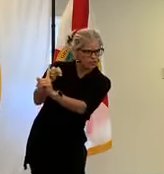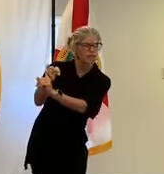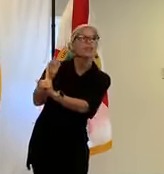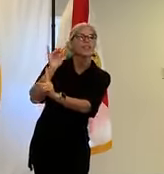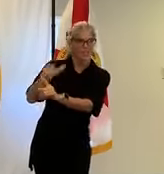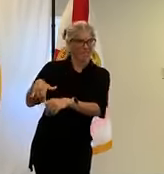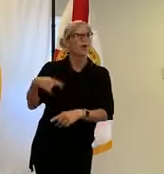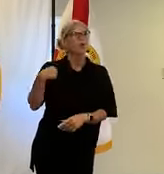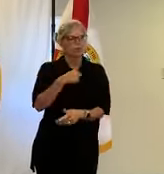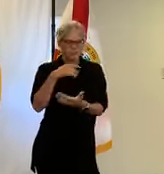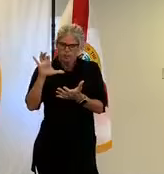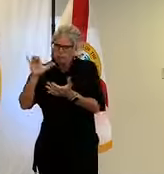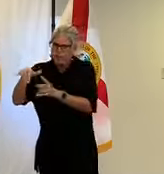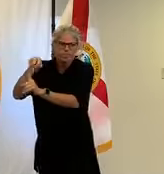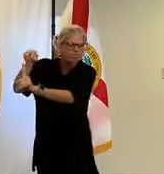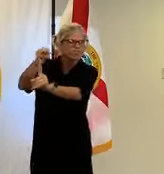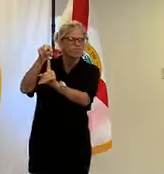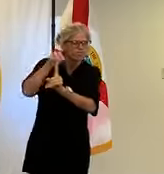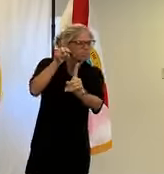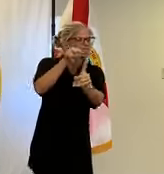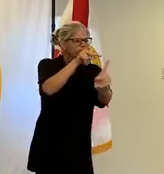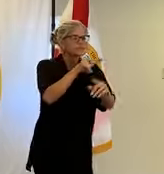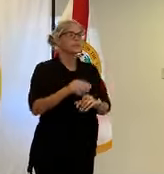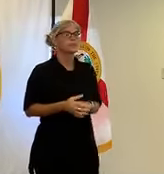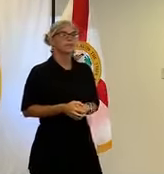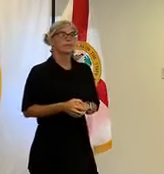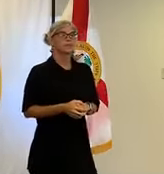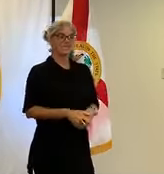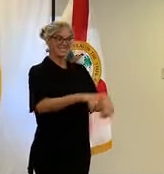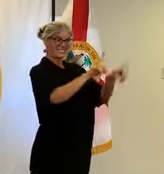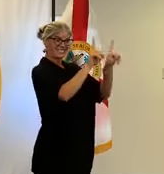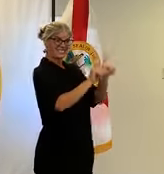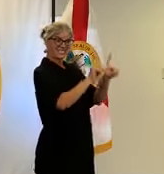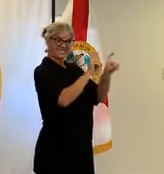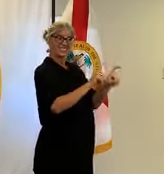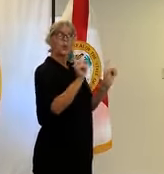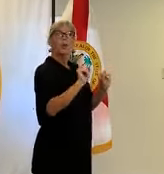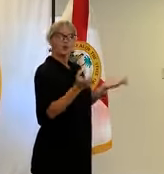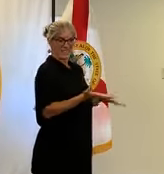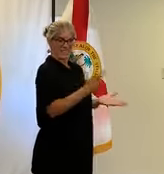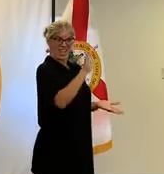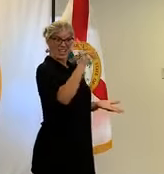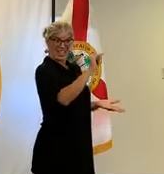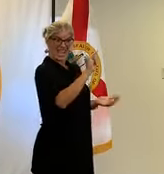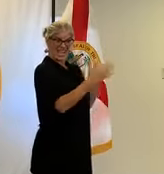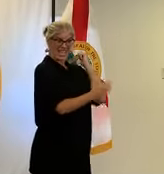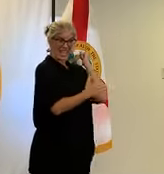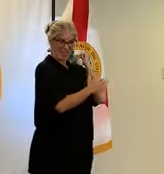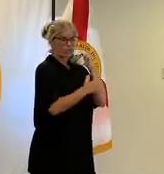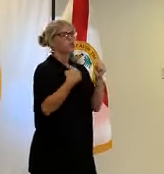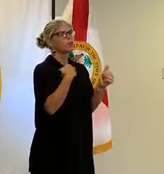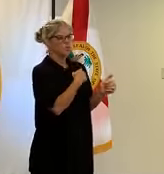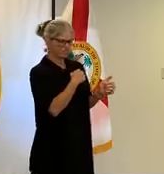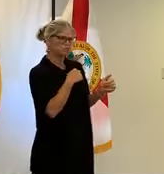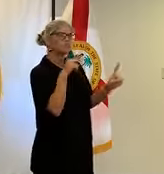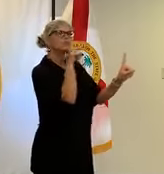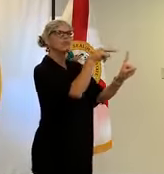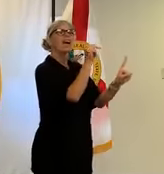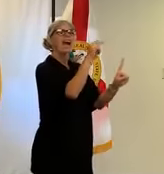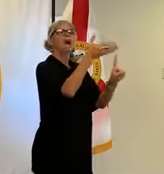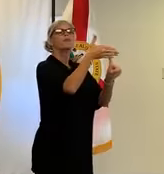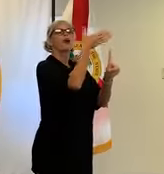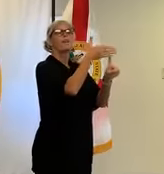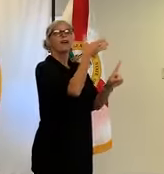contact tracing. Testing in Clay County along with our primary care clinics and our walk-in clinics that are doing them we're currently doing